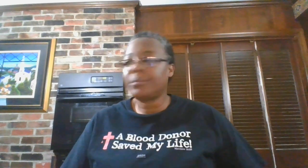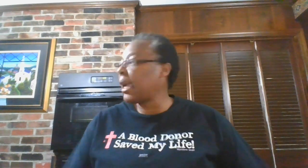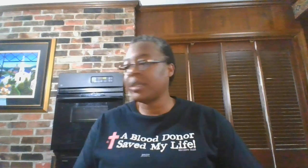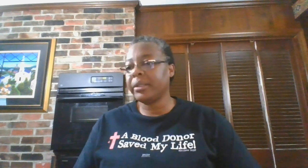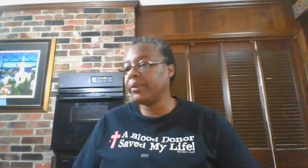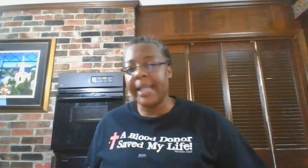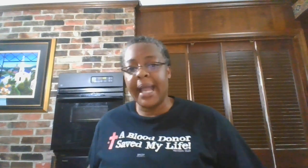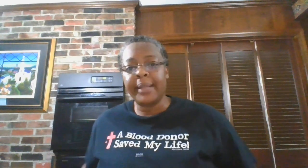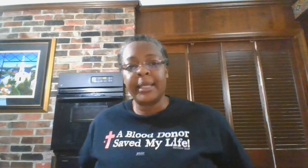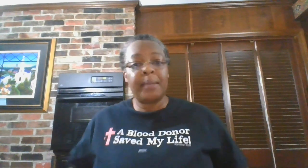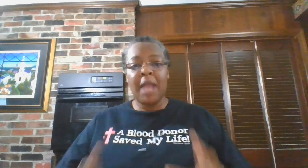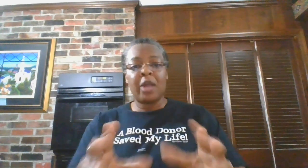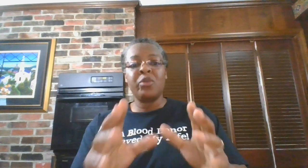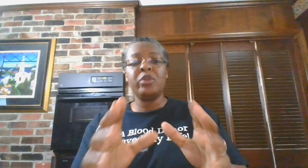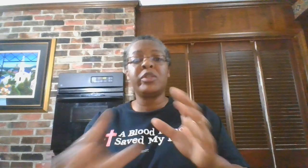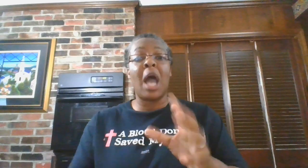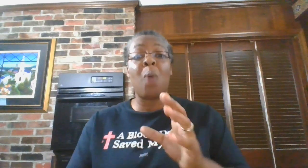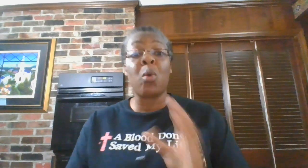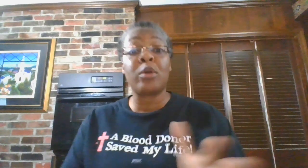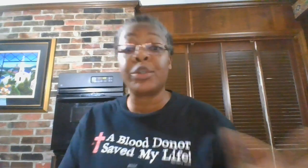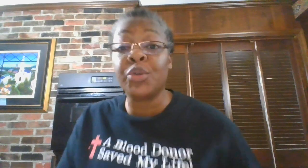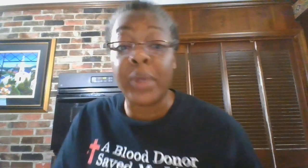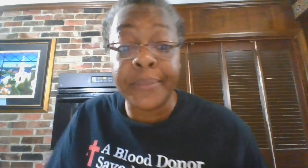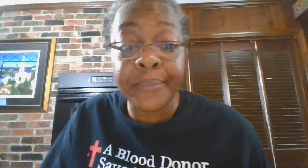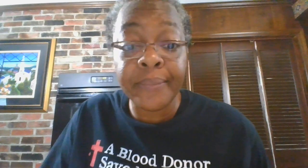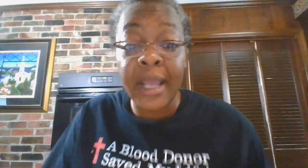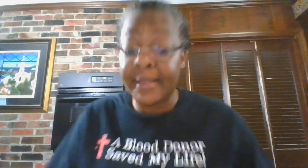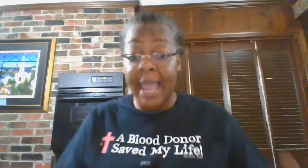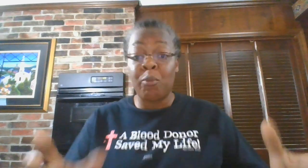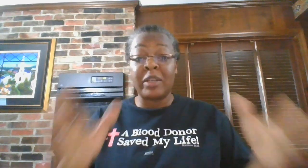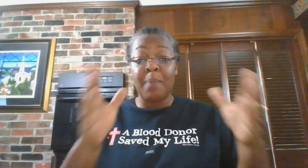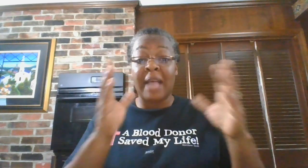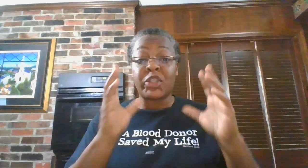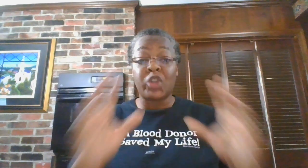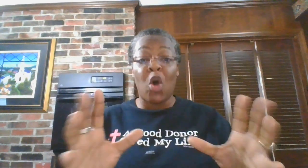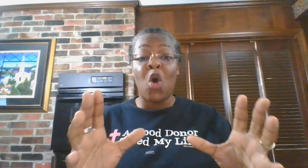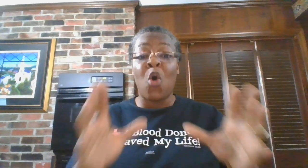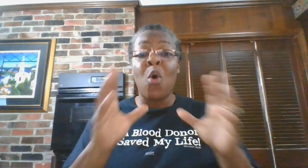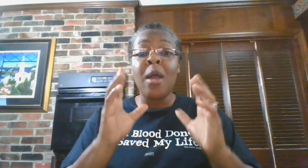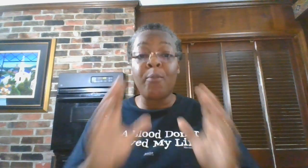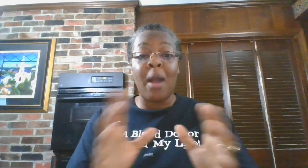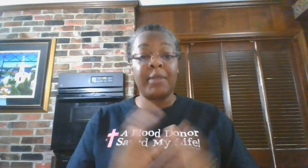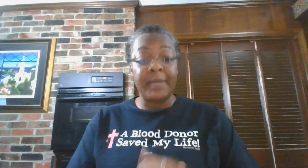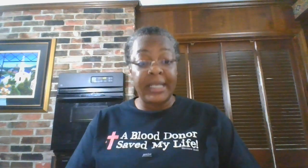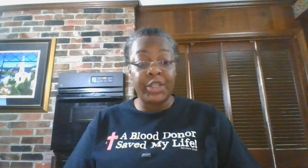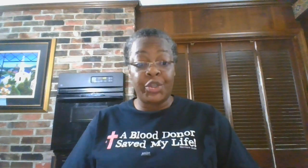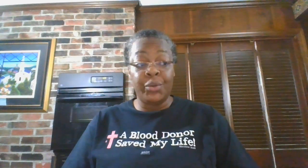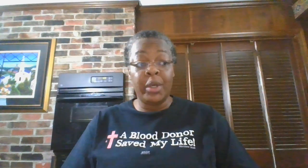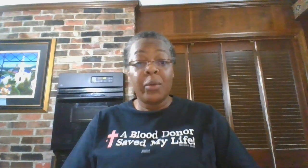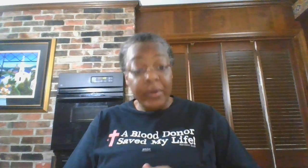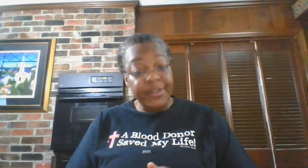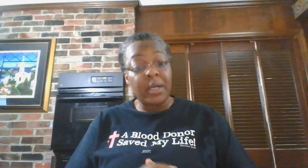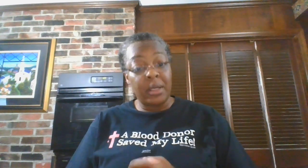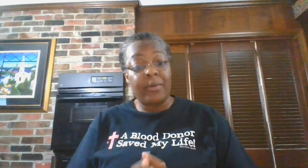Absolutely not. And I'm not going to use God's word to do it. And that was my sole problem and issue with John Gray.